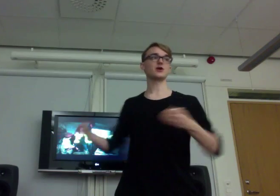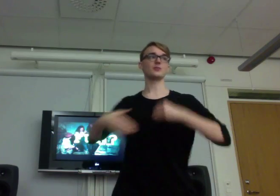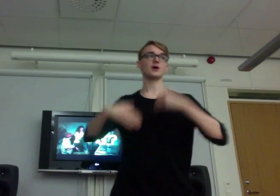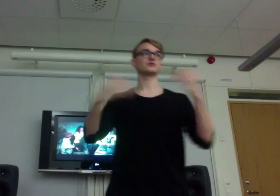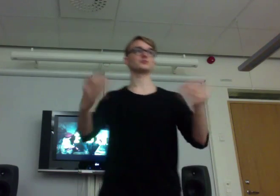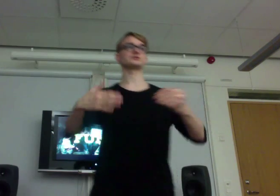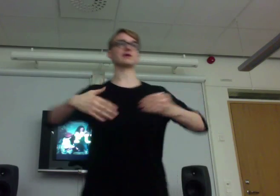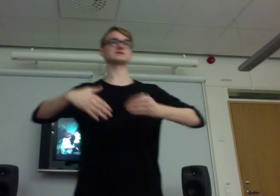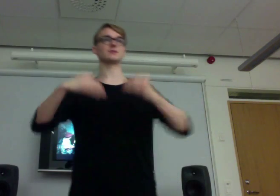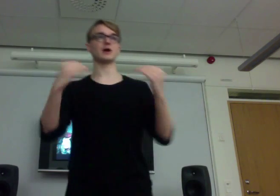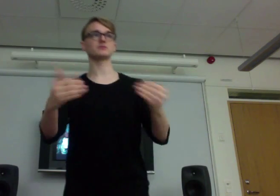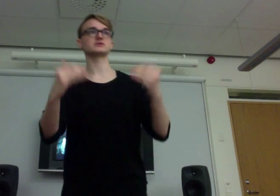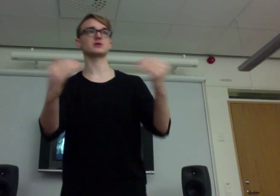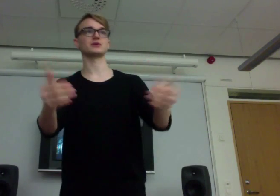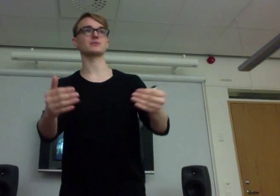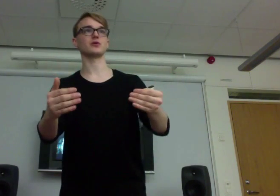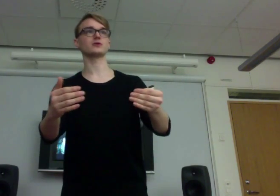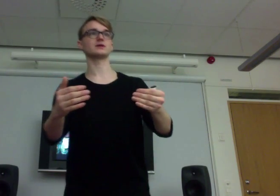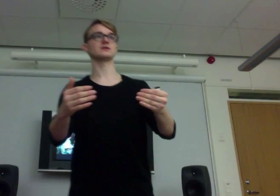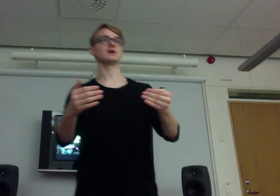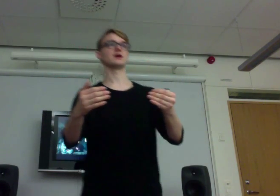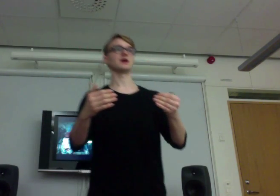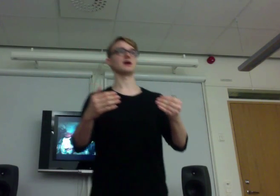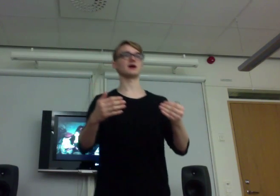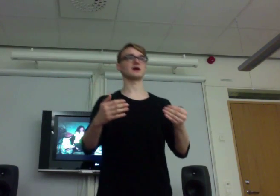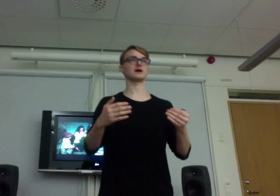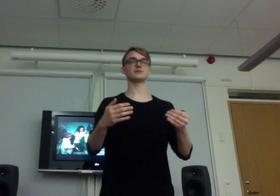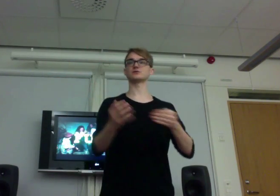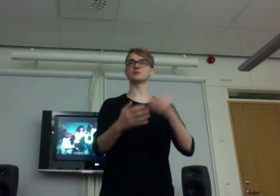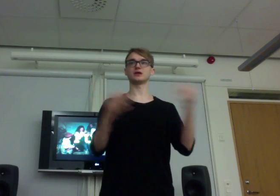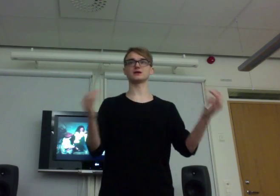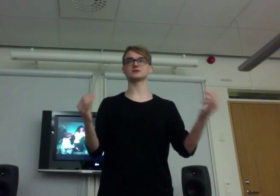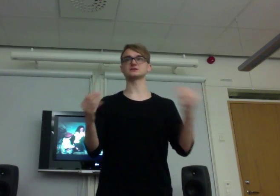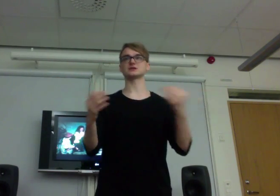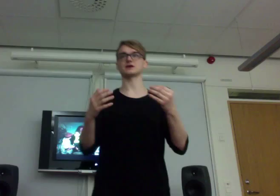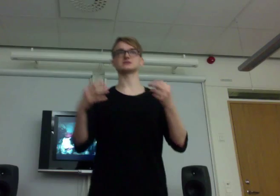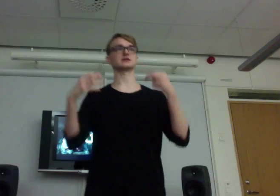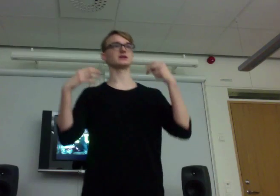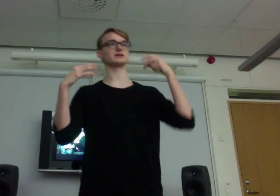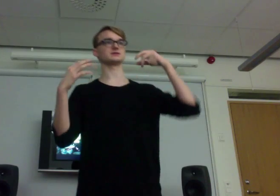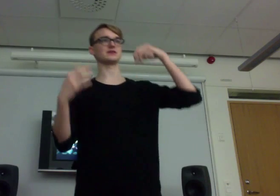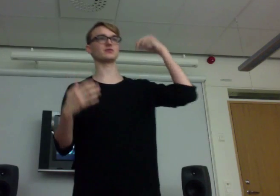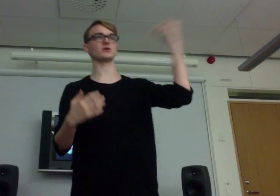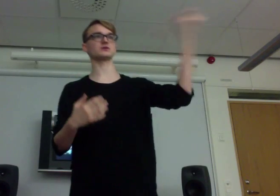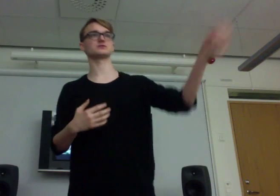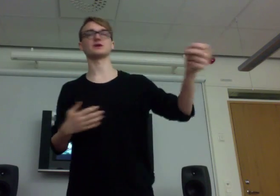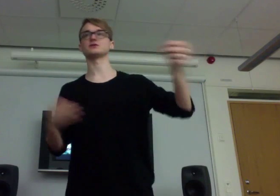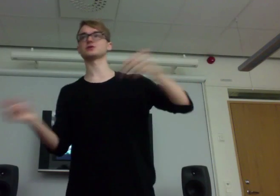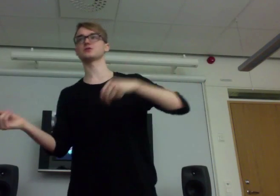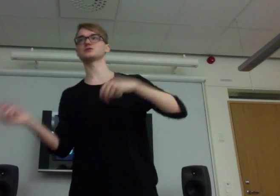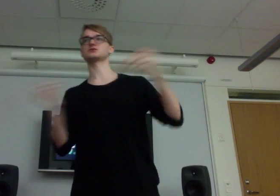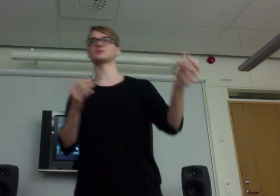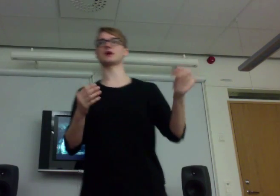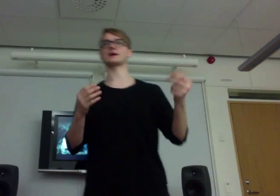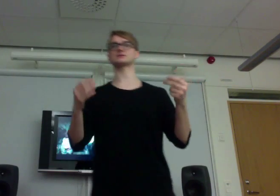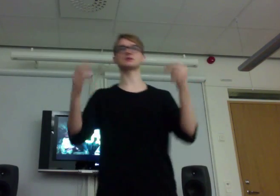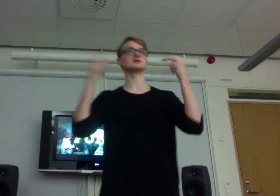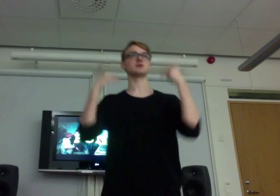are, still boundaries are being broken between players. Still the safety words might not be used sometimes. Someone